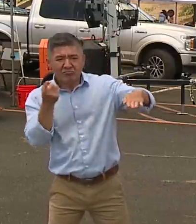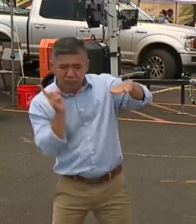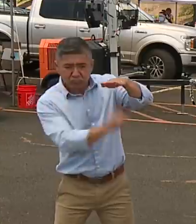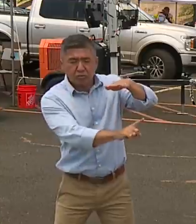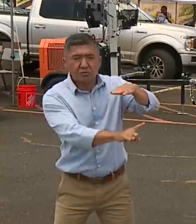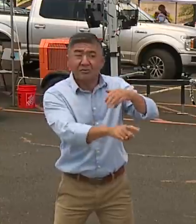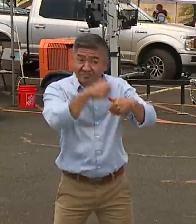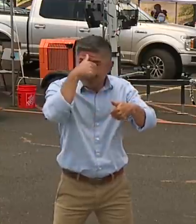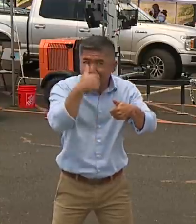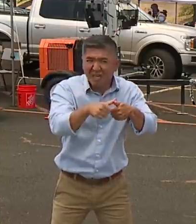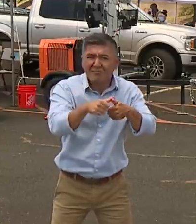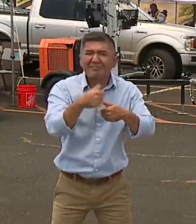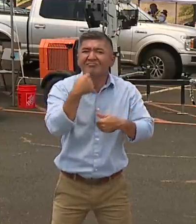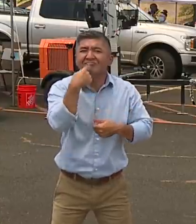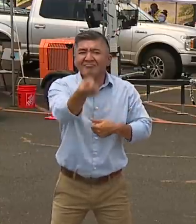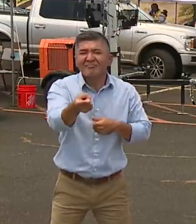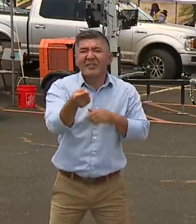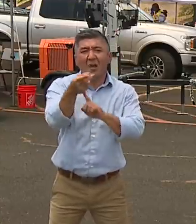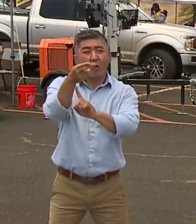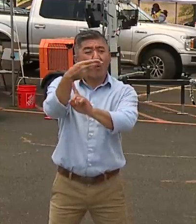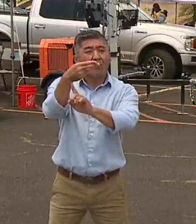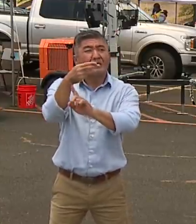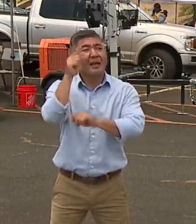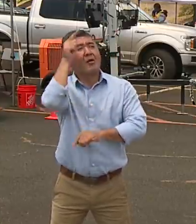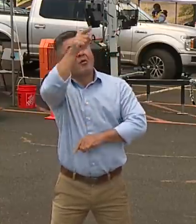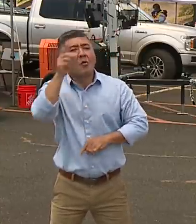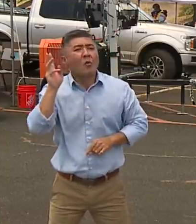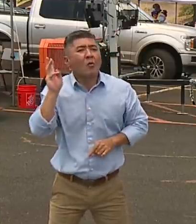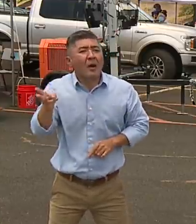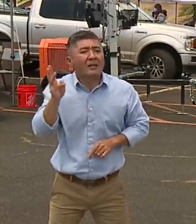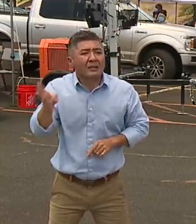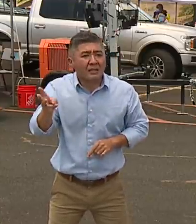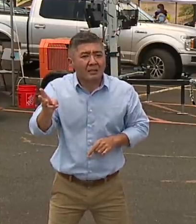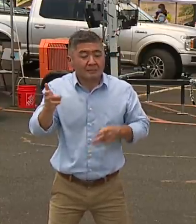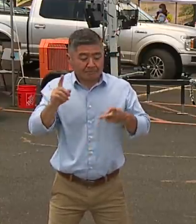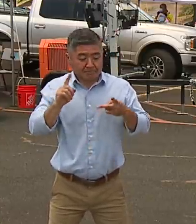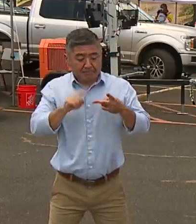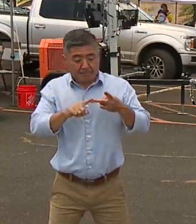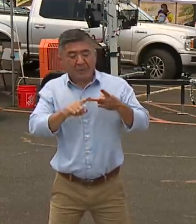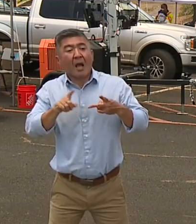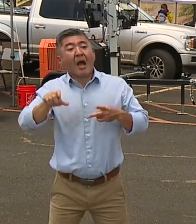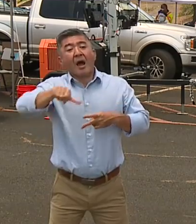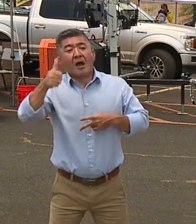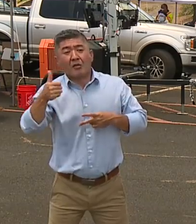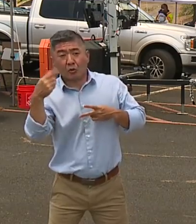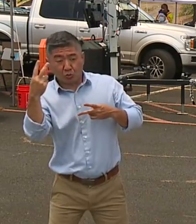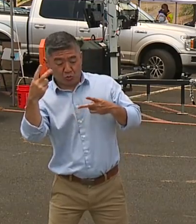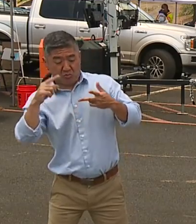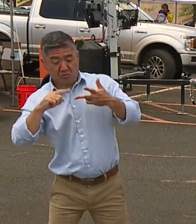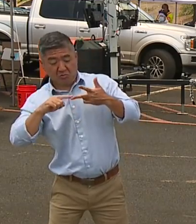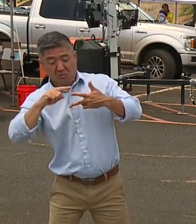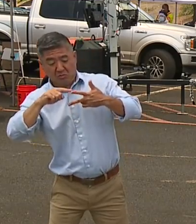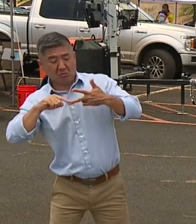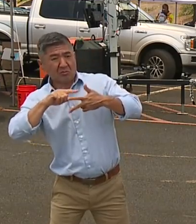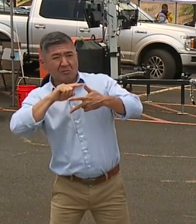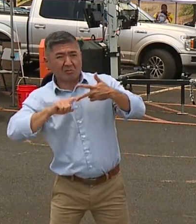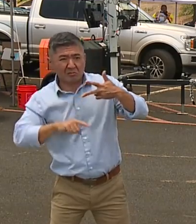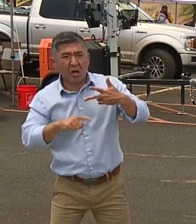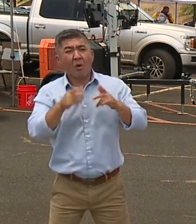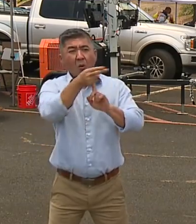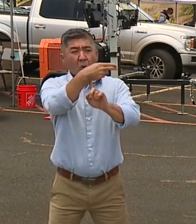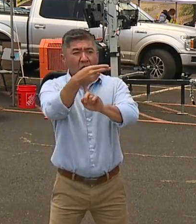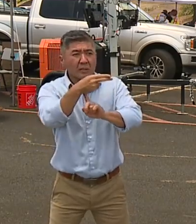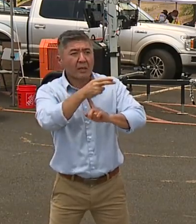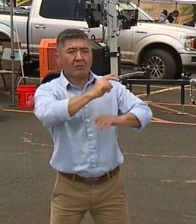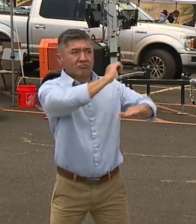in Waikiki we signed on with last week. We're looking at two other hotels. We don't want to say we have thousands of hotel rooms right now,